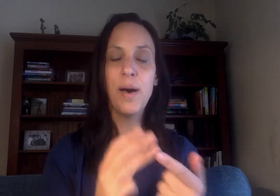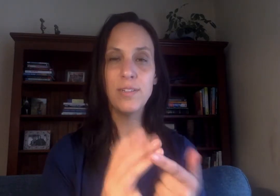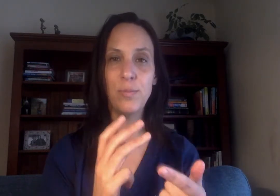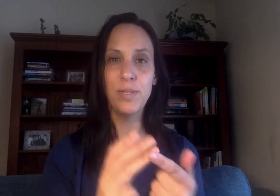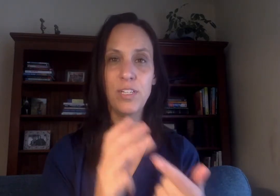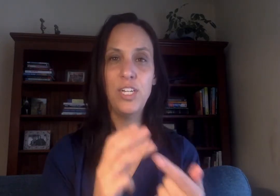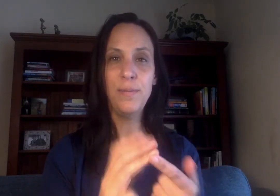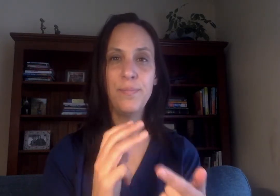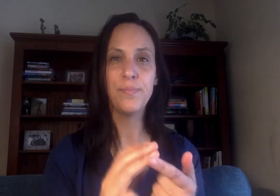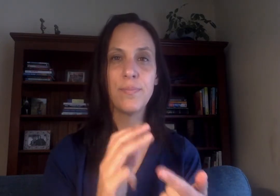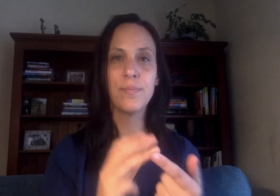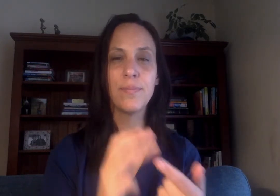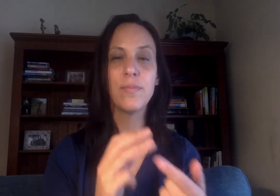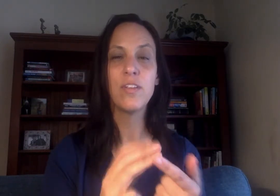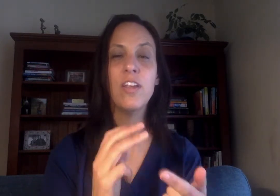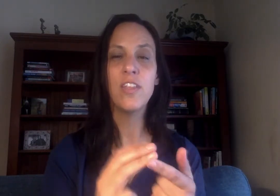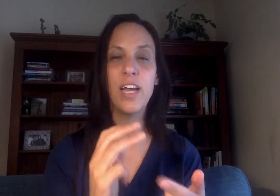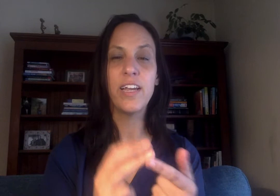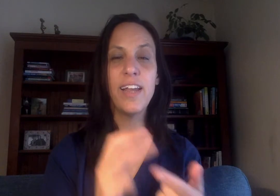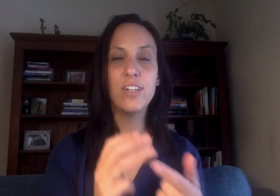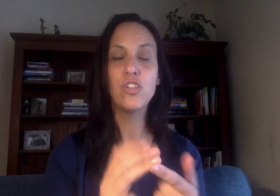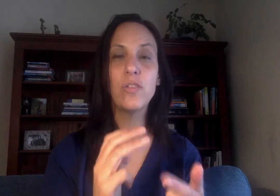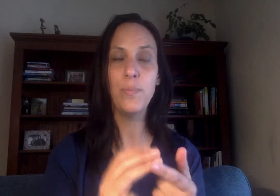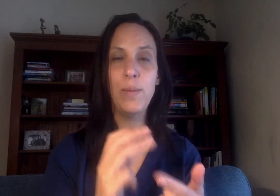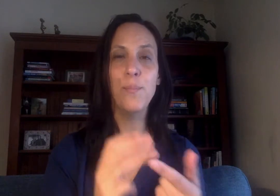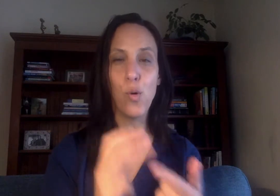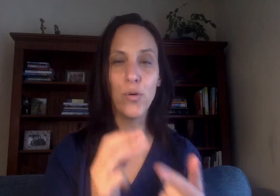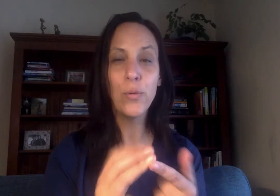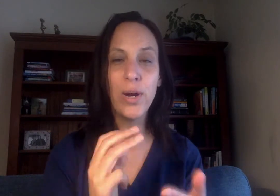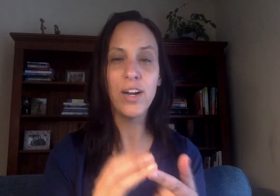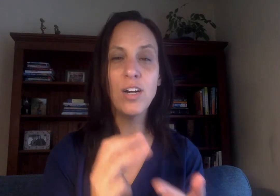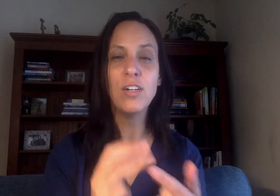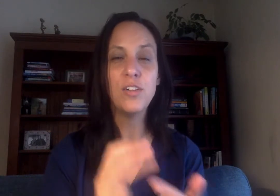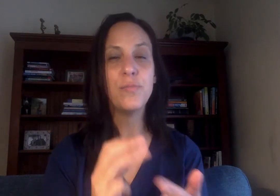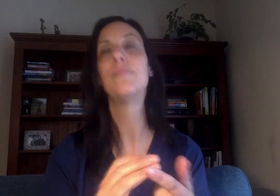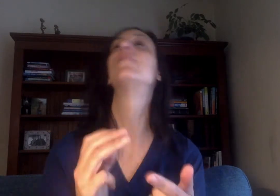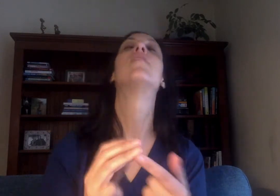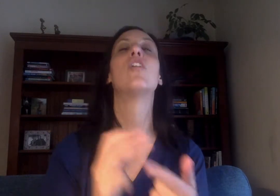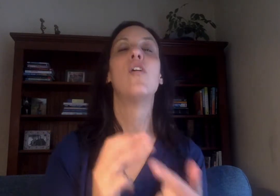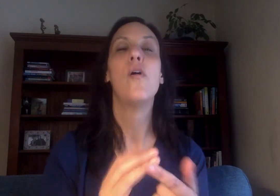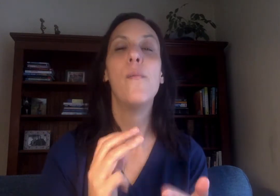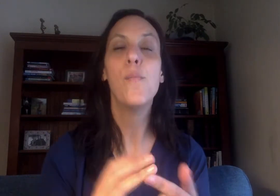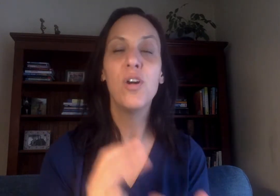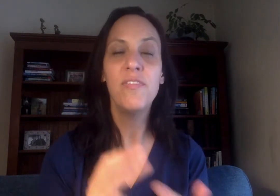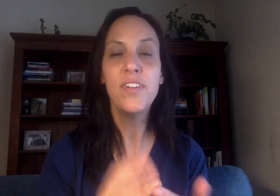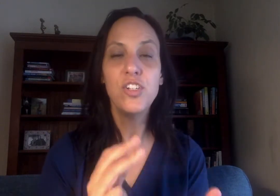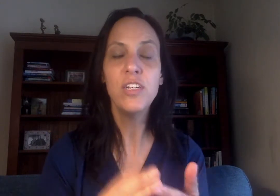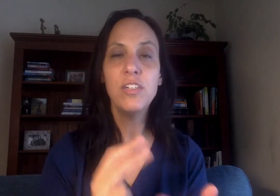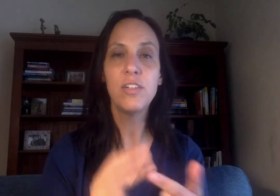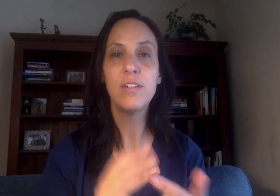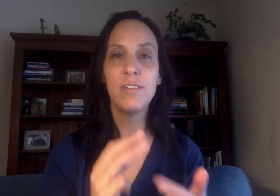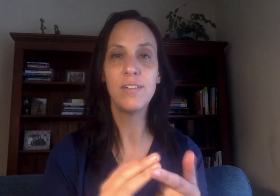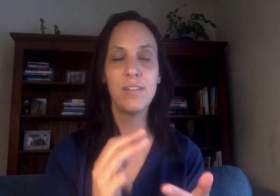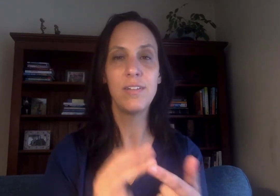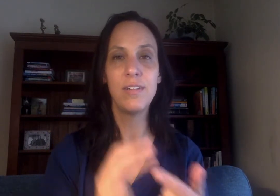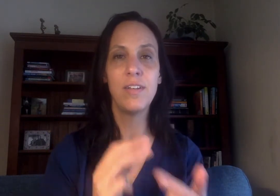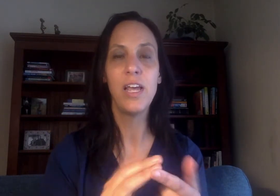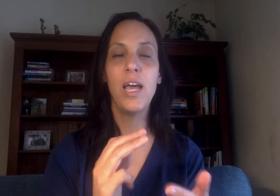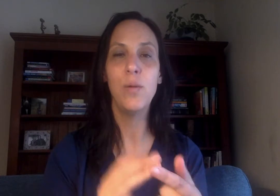possibility that I can actually be more aware, more efficient, and